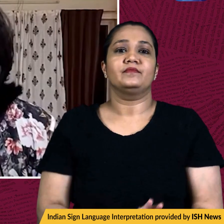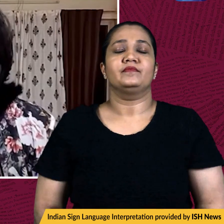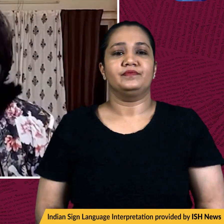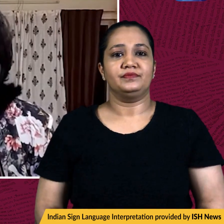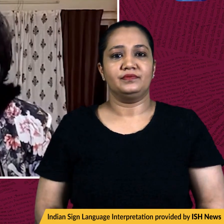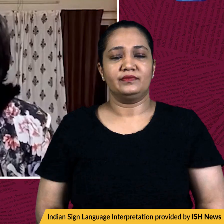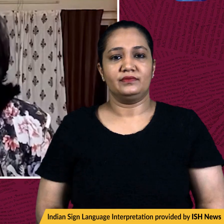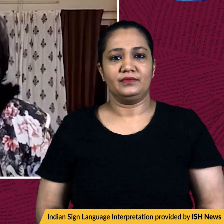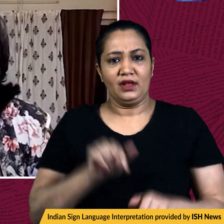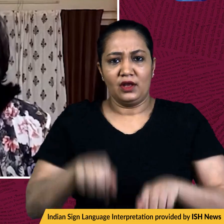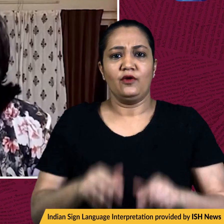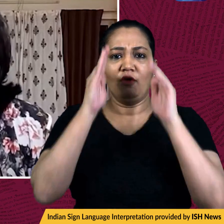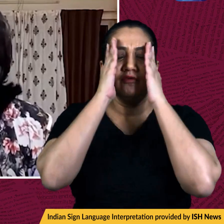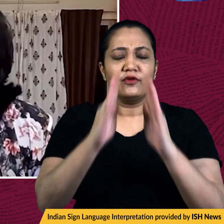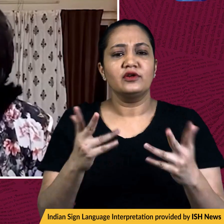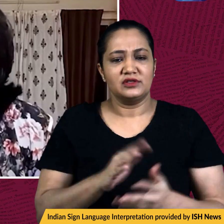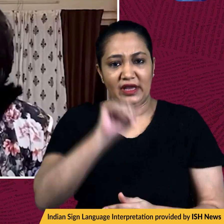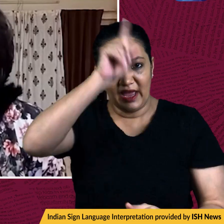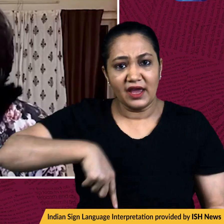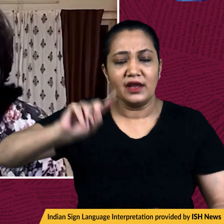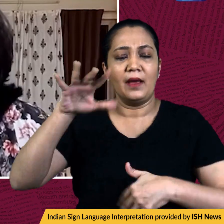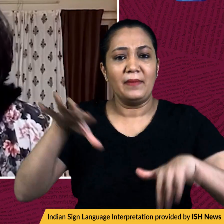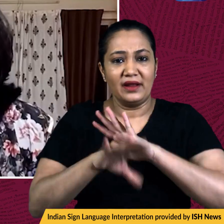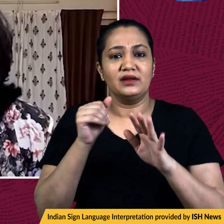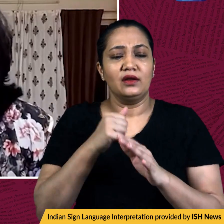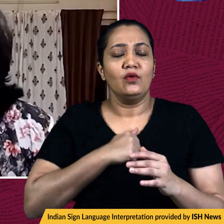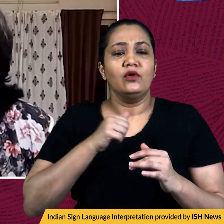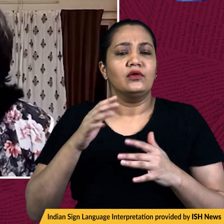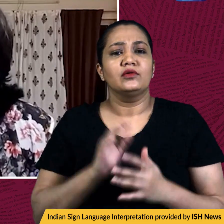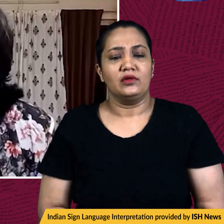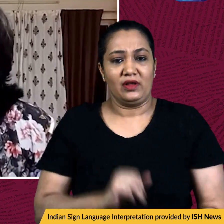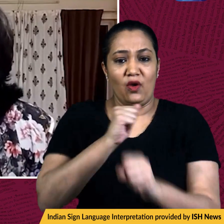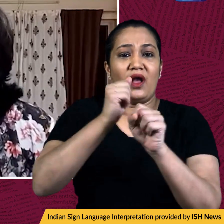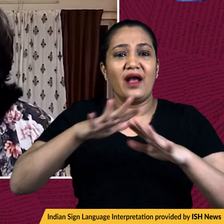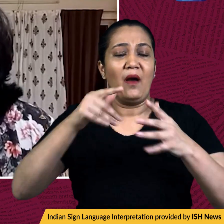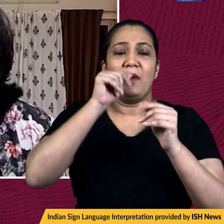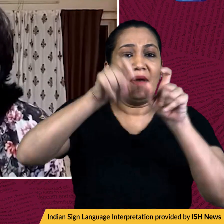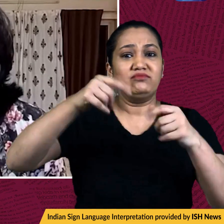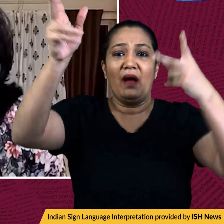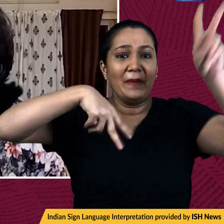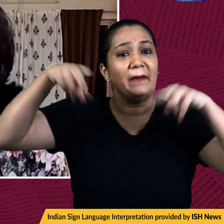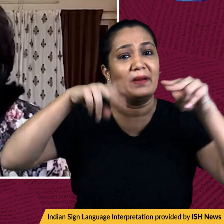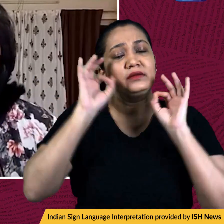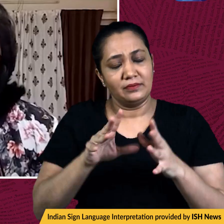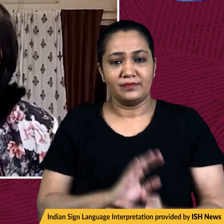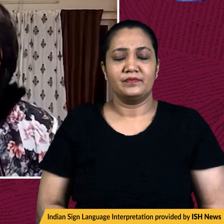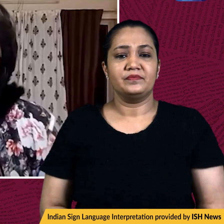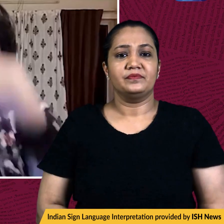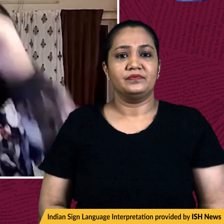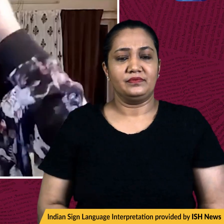Focusing now on India's Operation Ganga, MEA spokesperson has said that over 18